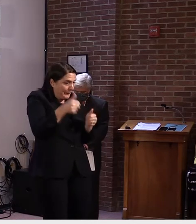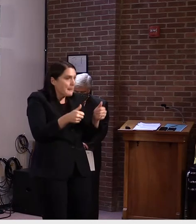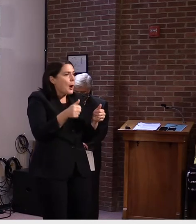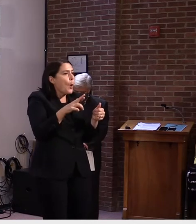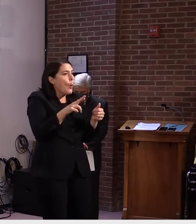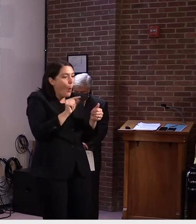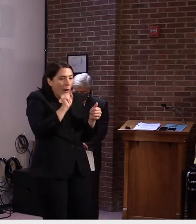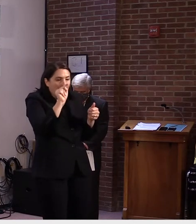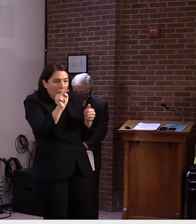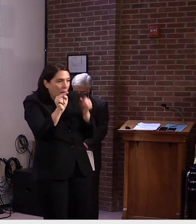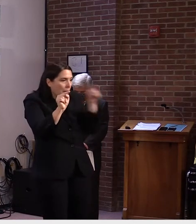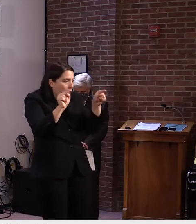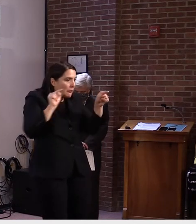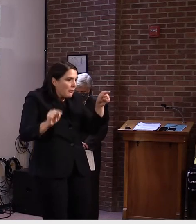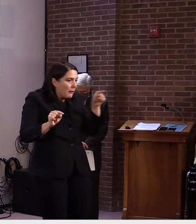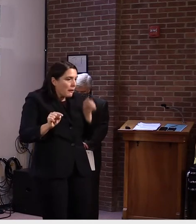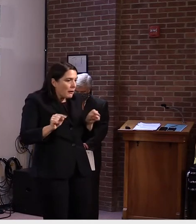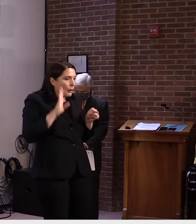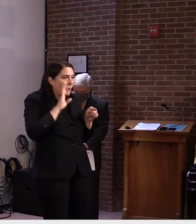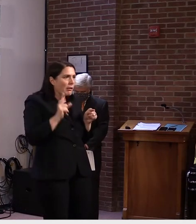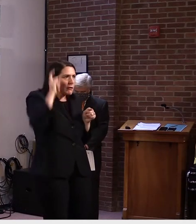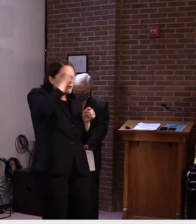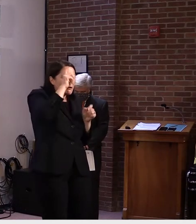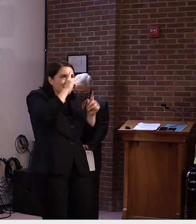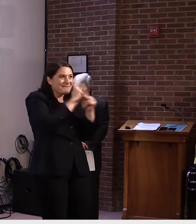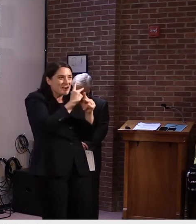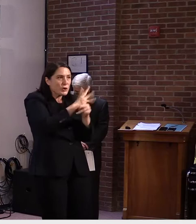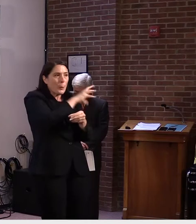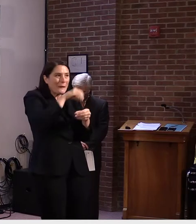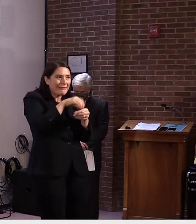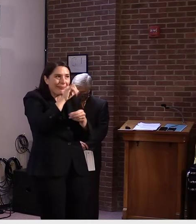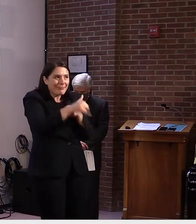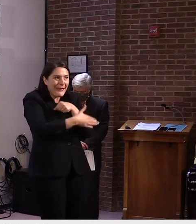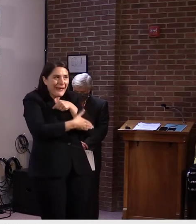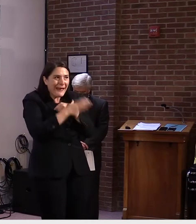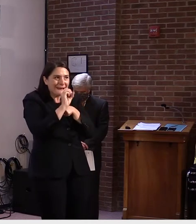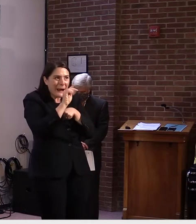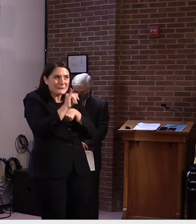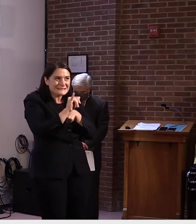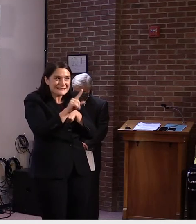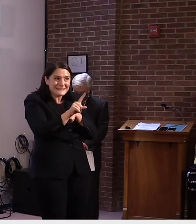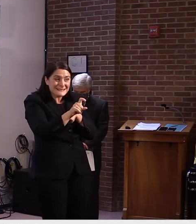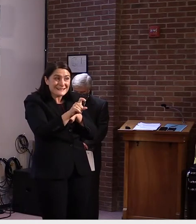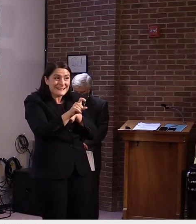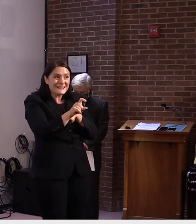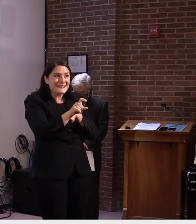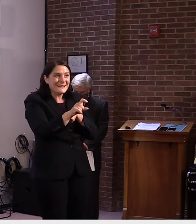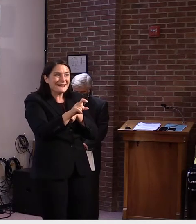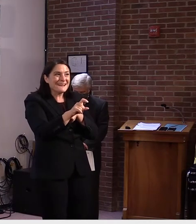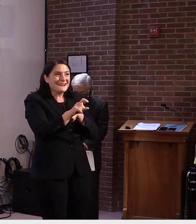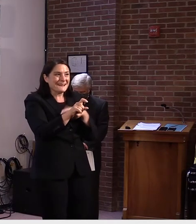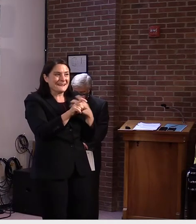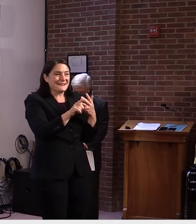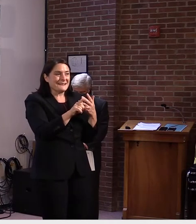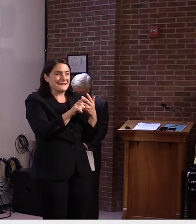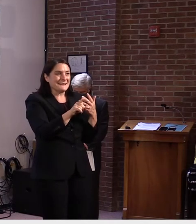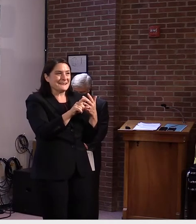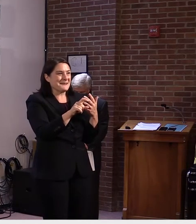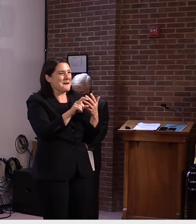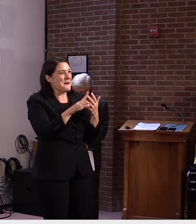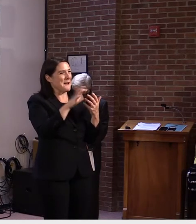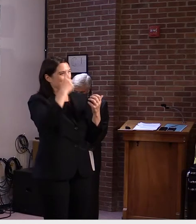needed and to sort of make sure that, um, there, you're not going to be furthering any